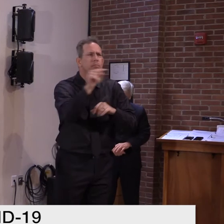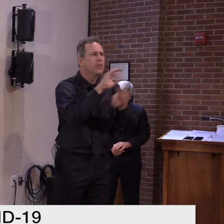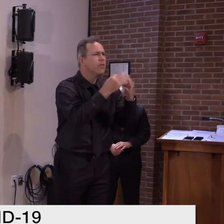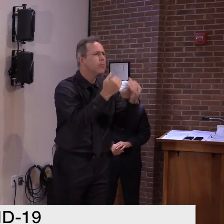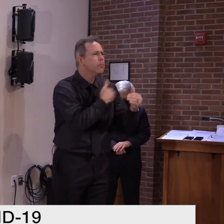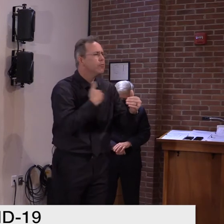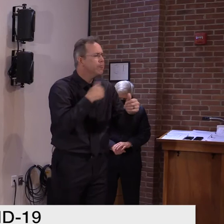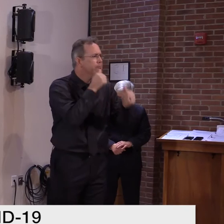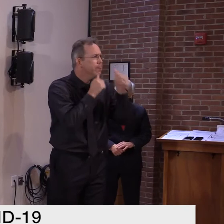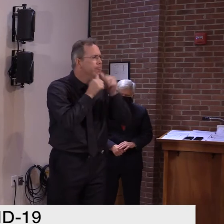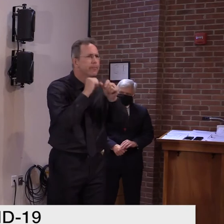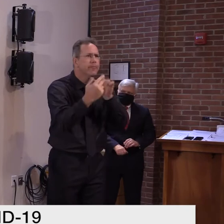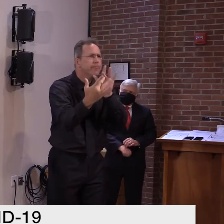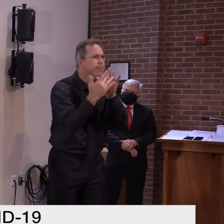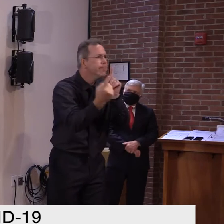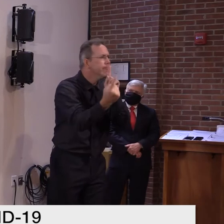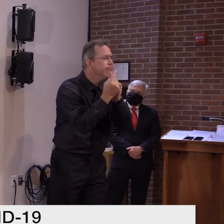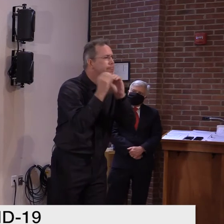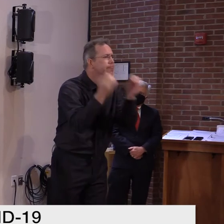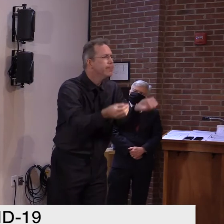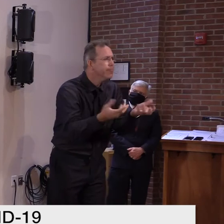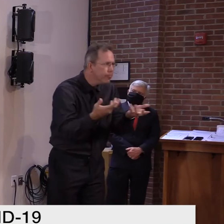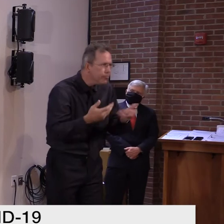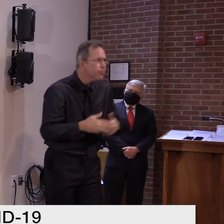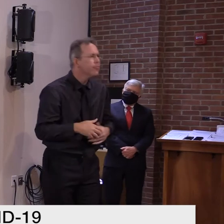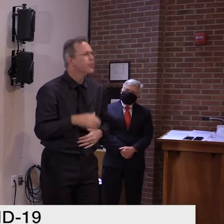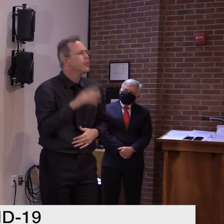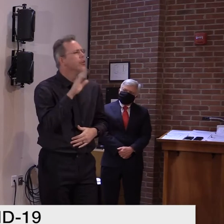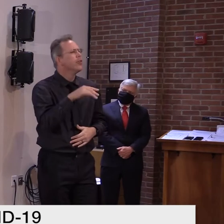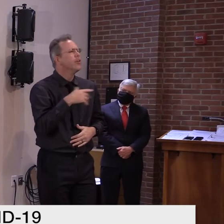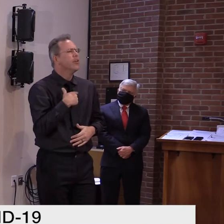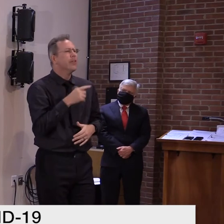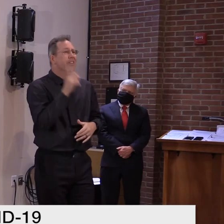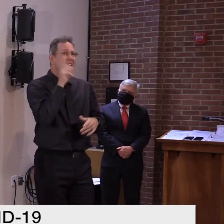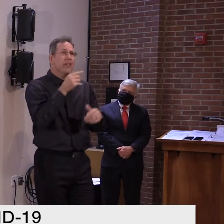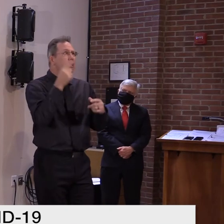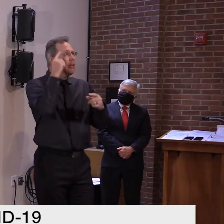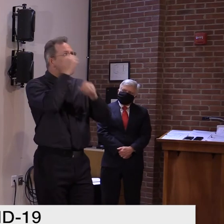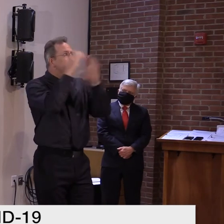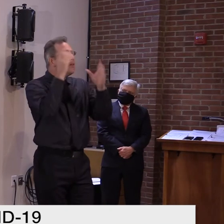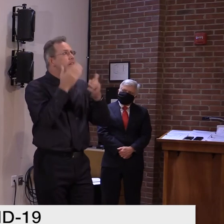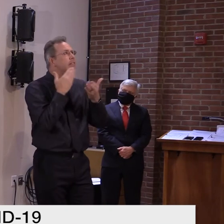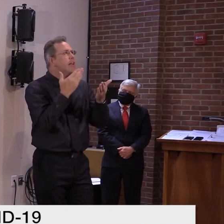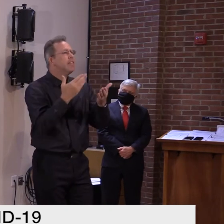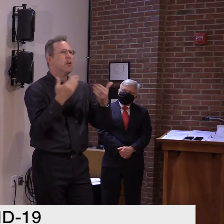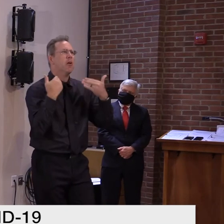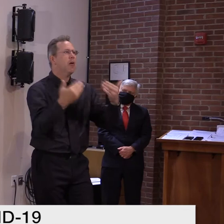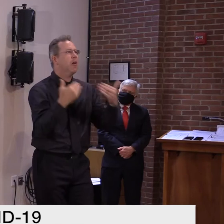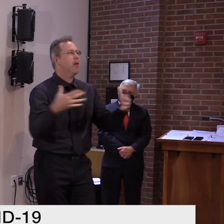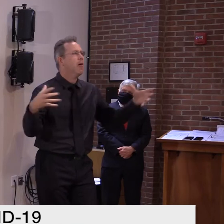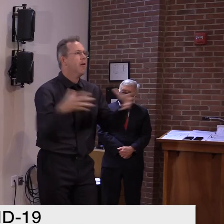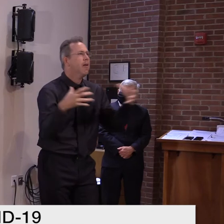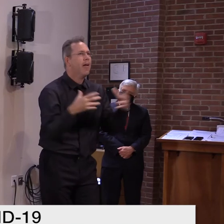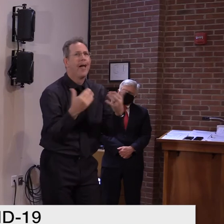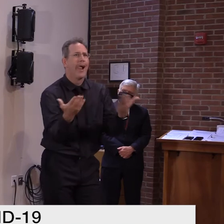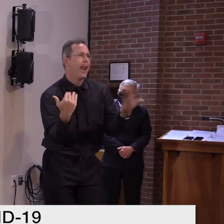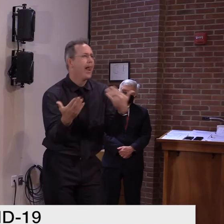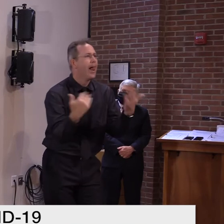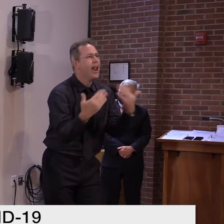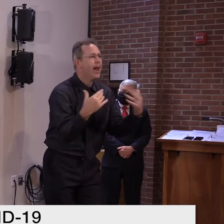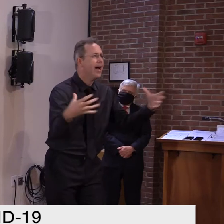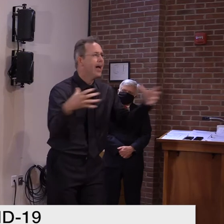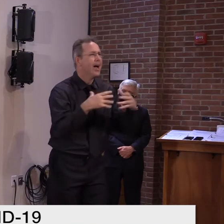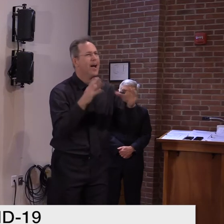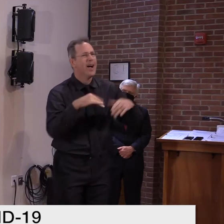that you don't, um, have Thanksgiving dinner, uh, with friends and family, uh, that are not part of the household